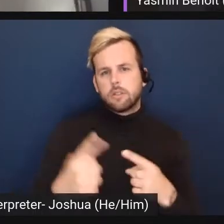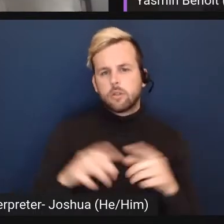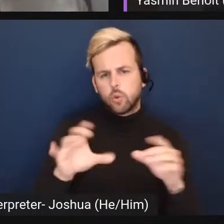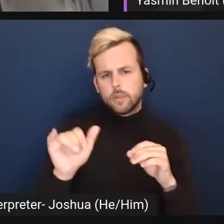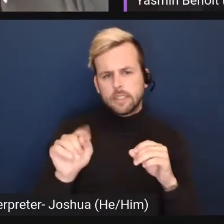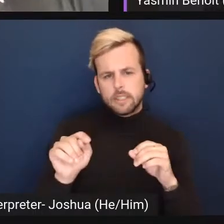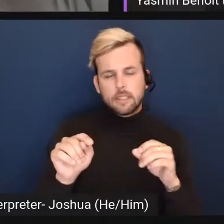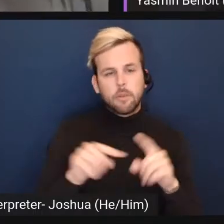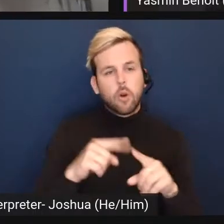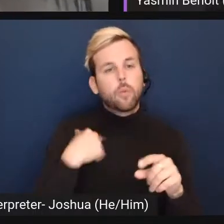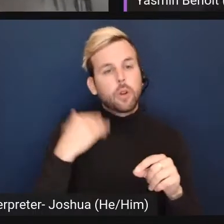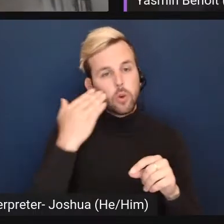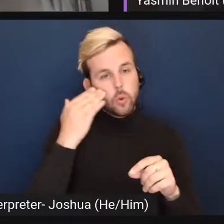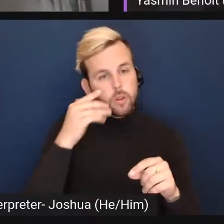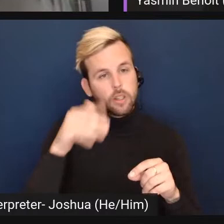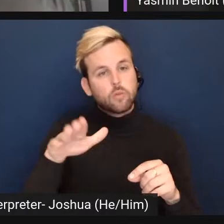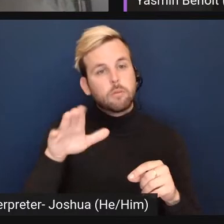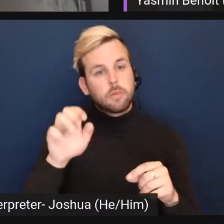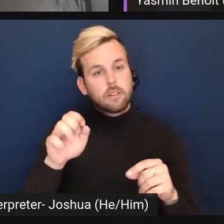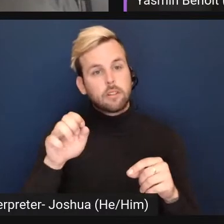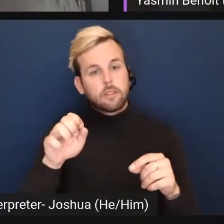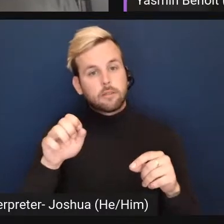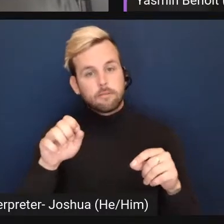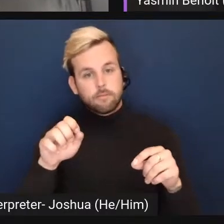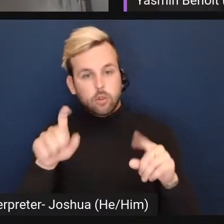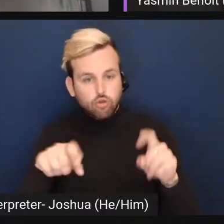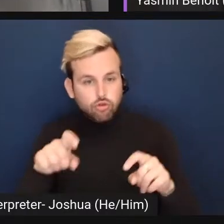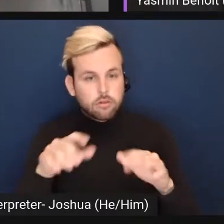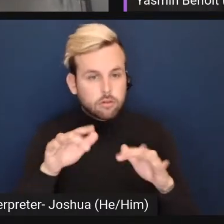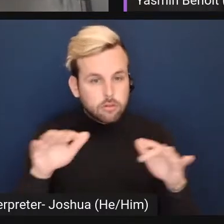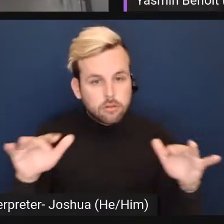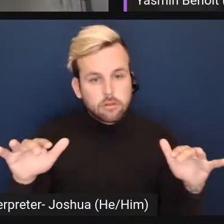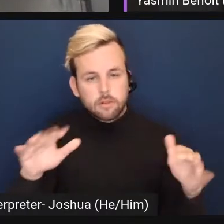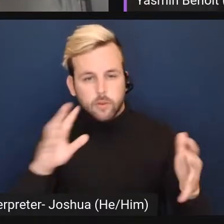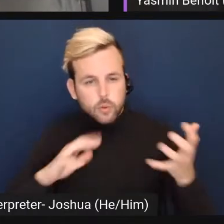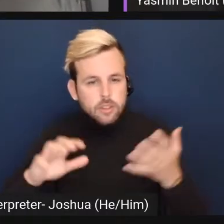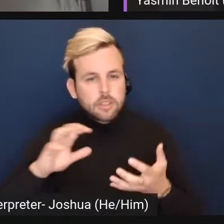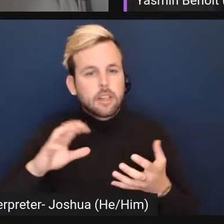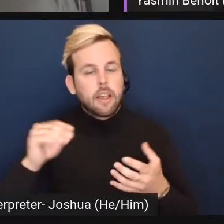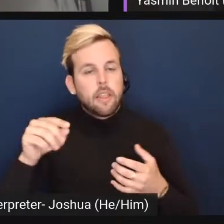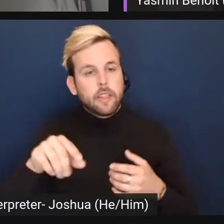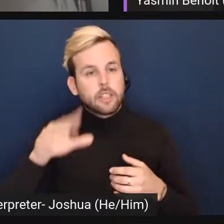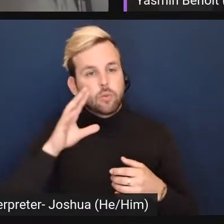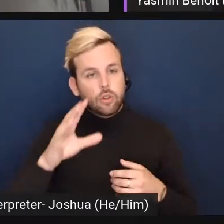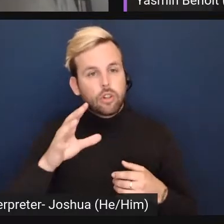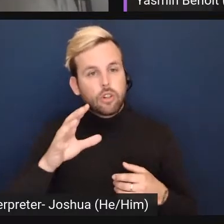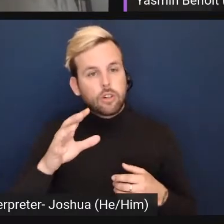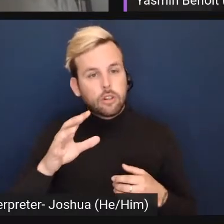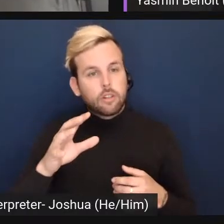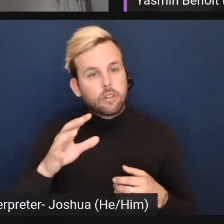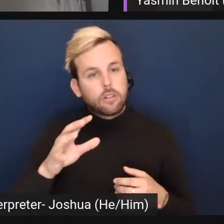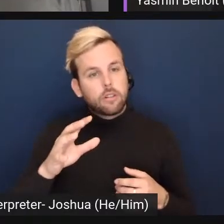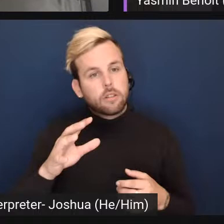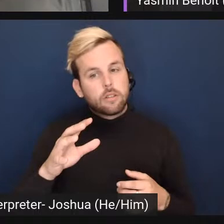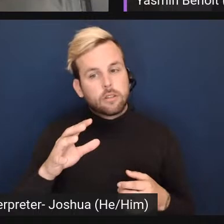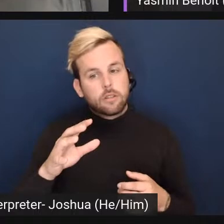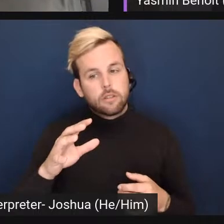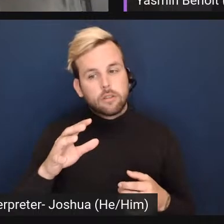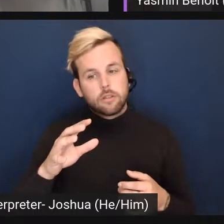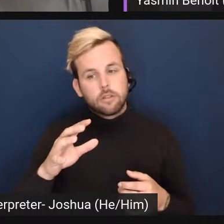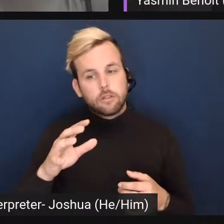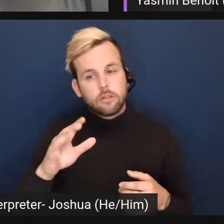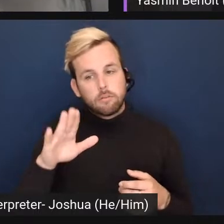that we knew this would be contentious. And we also knew that, uh, this would be, um,